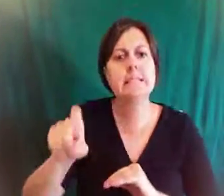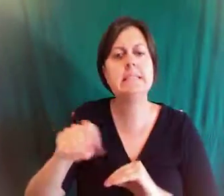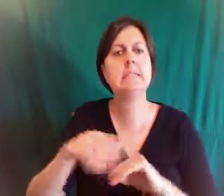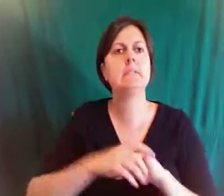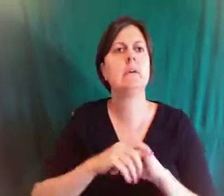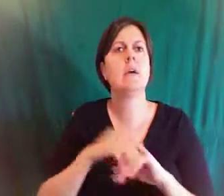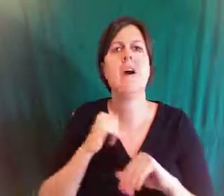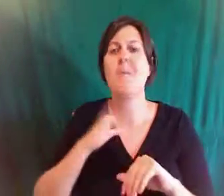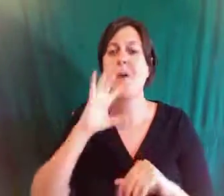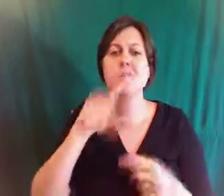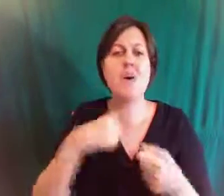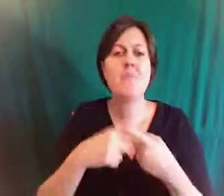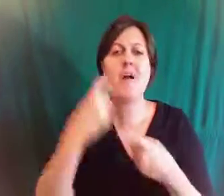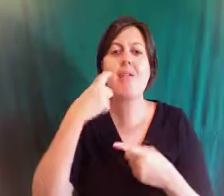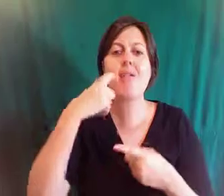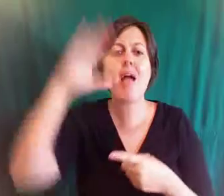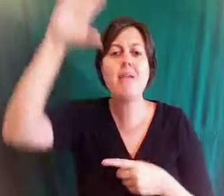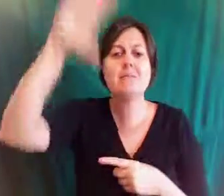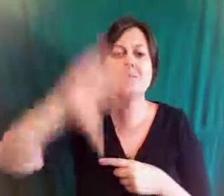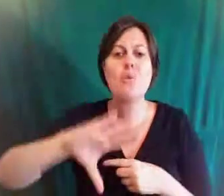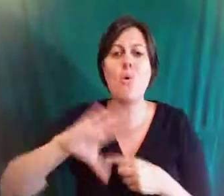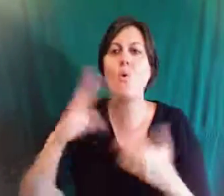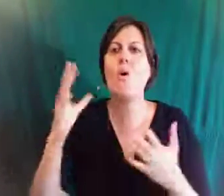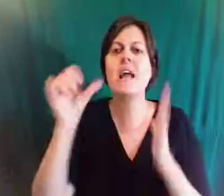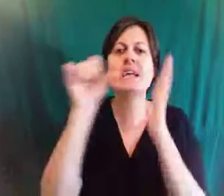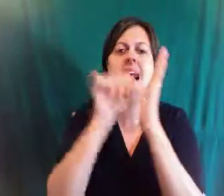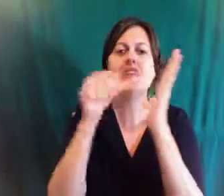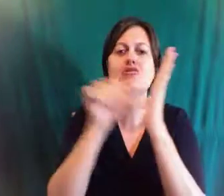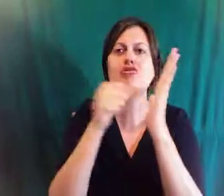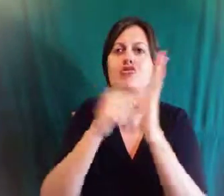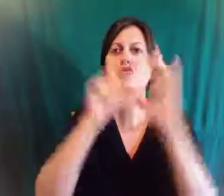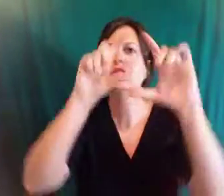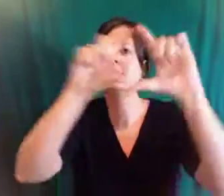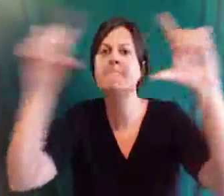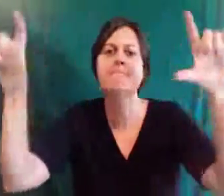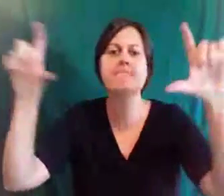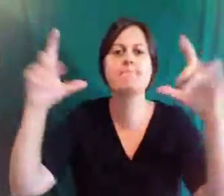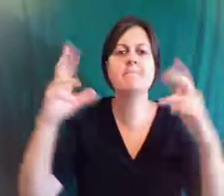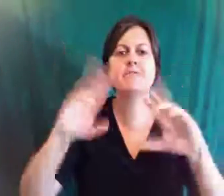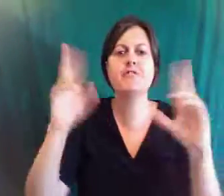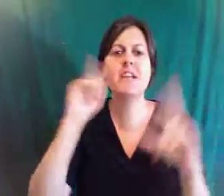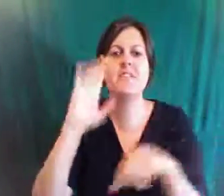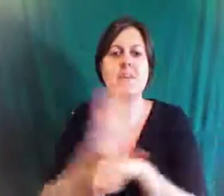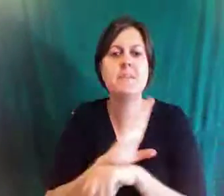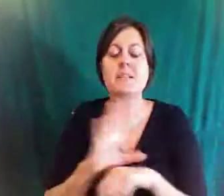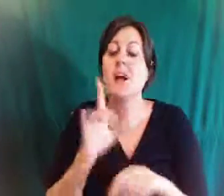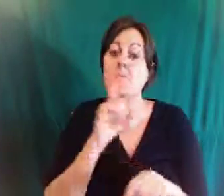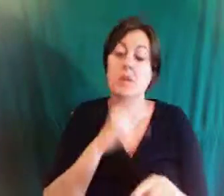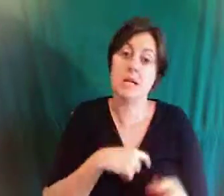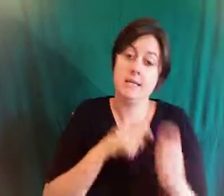the glass door it was in very very graphic specific detail i also wrote about why